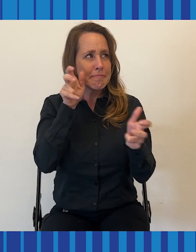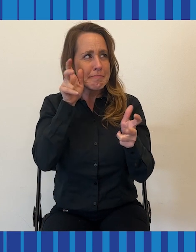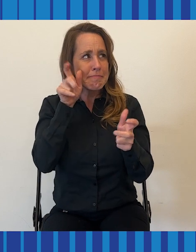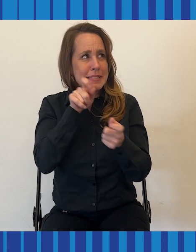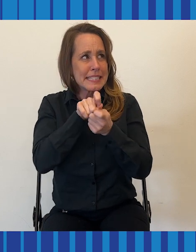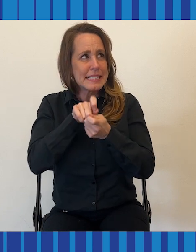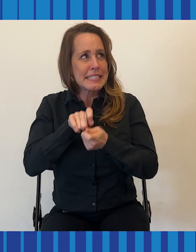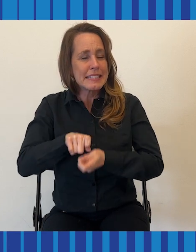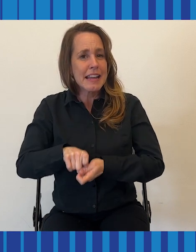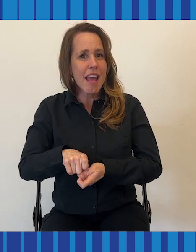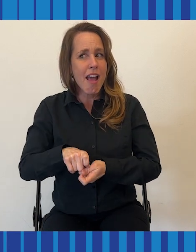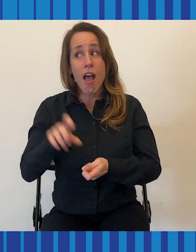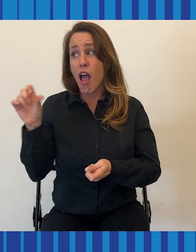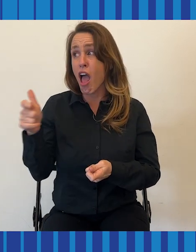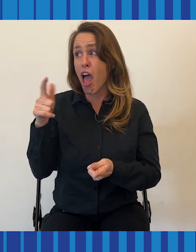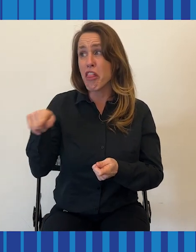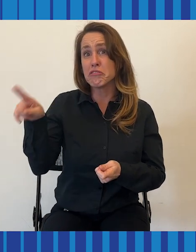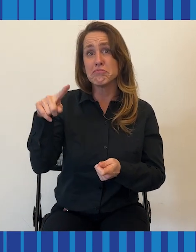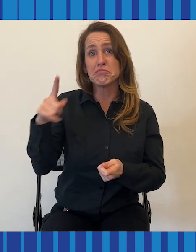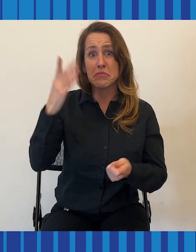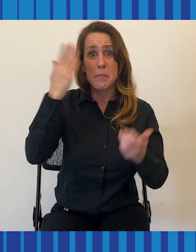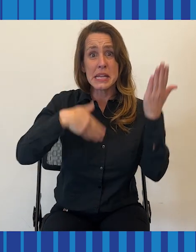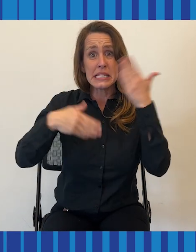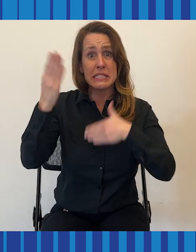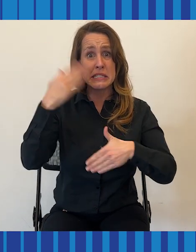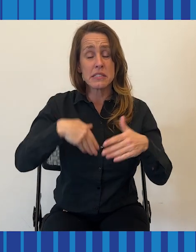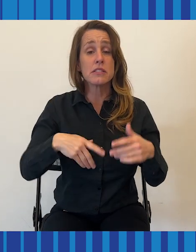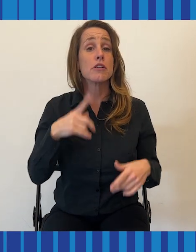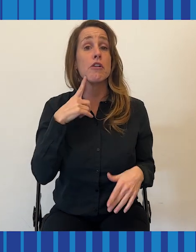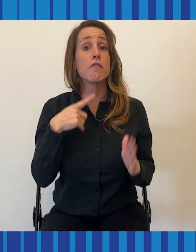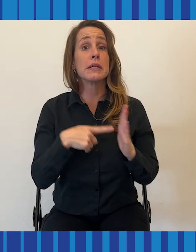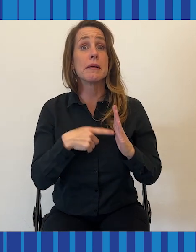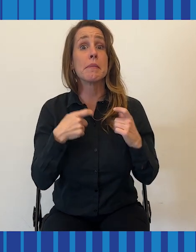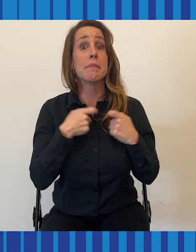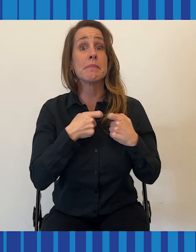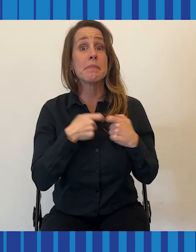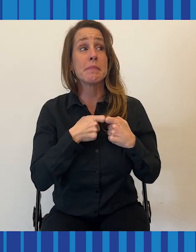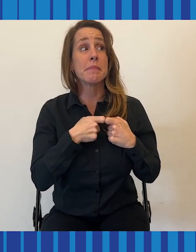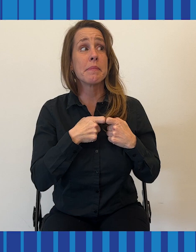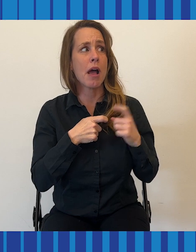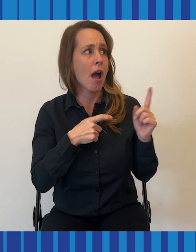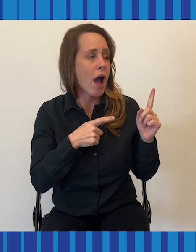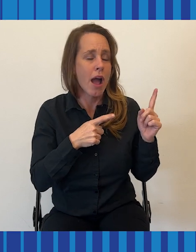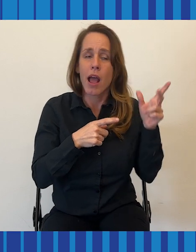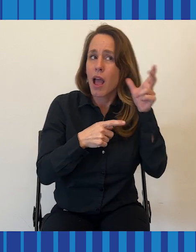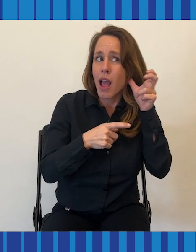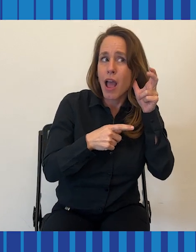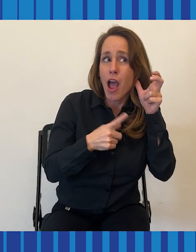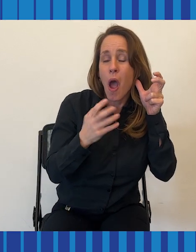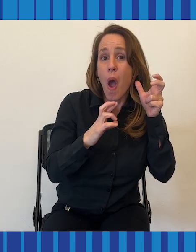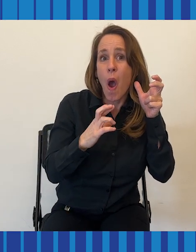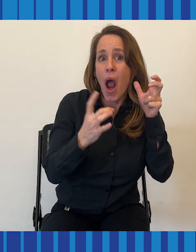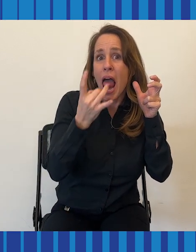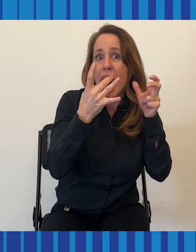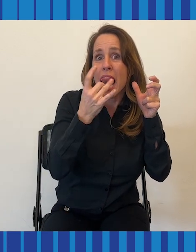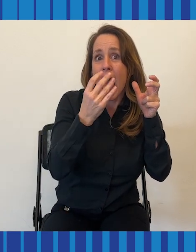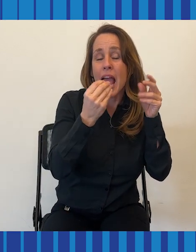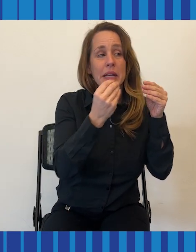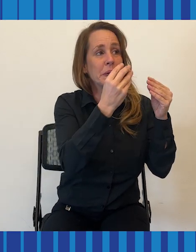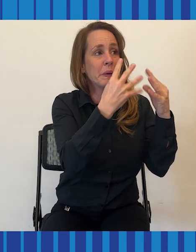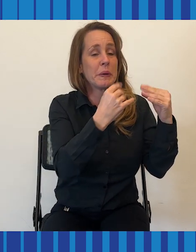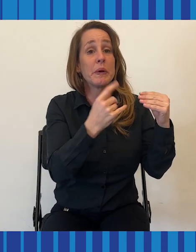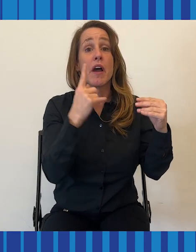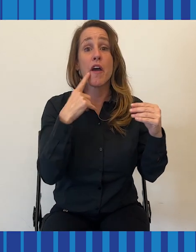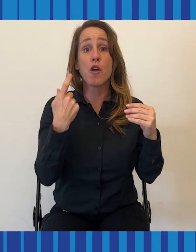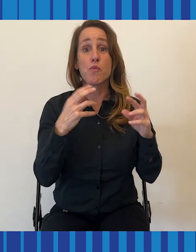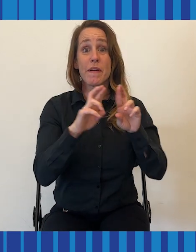that other people missed, I think. So I'd like to hear electricity and lighting. I used to sit with my